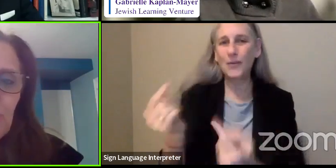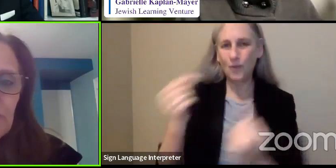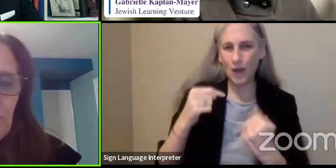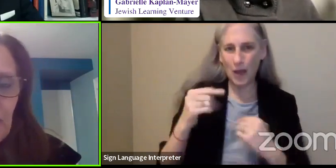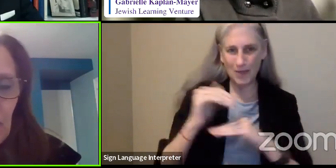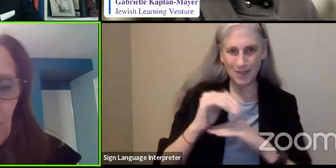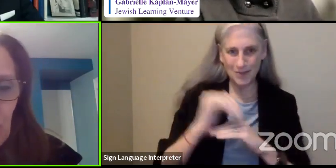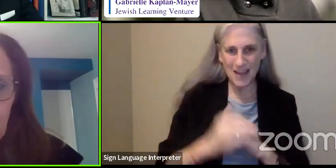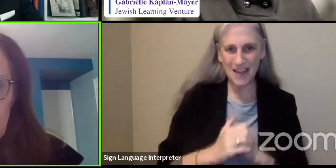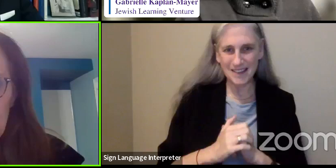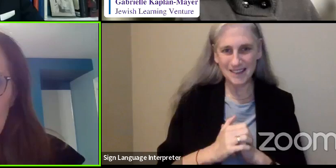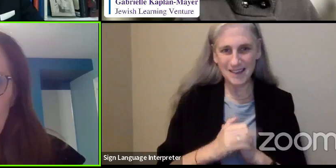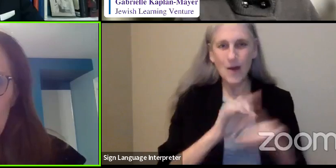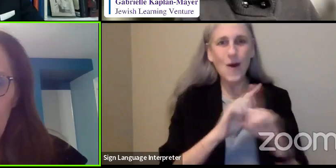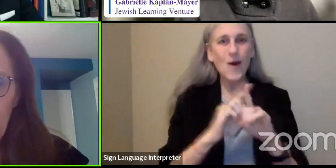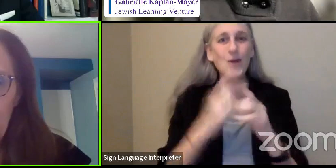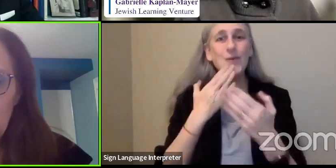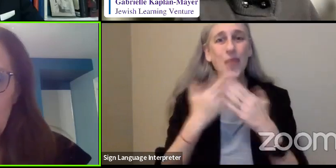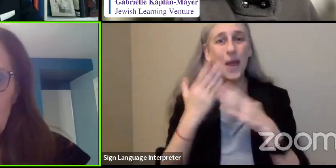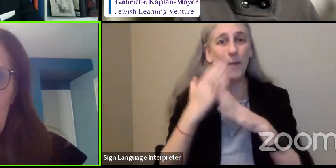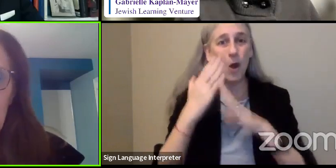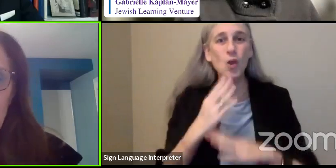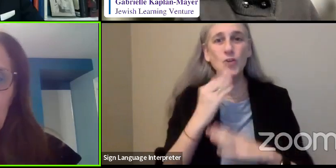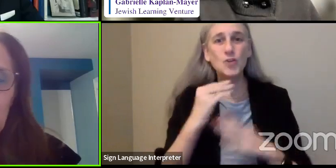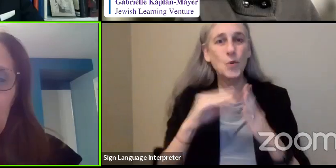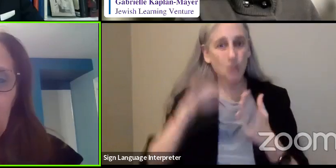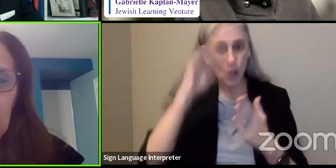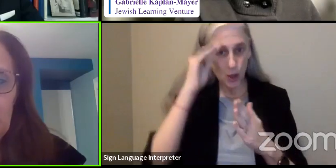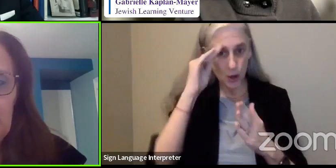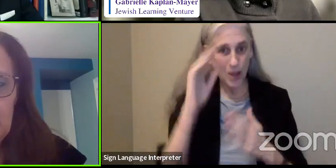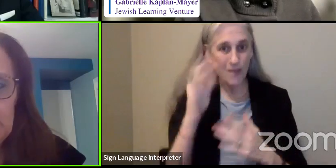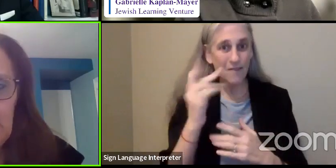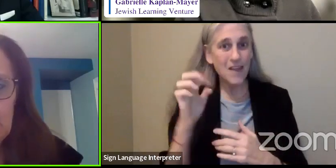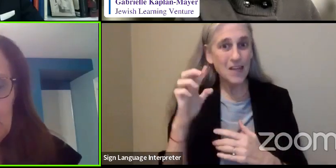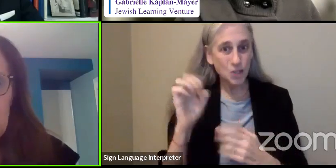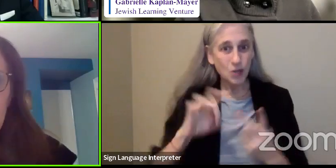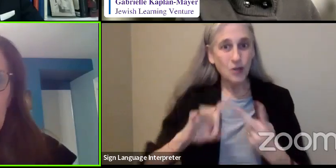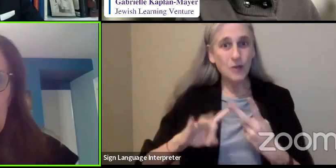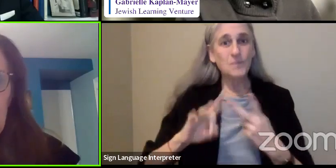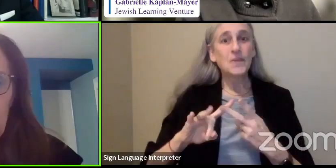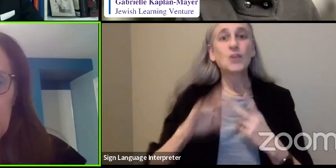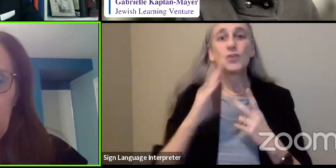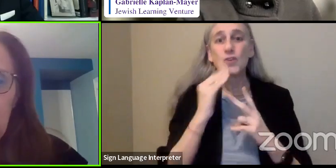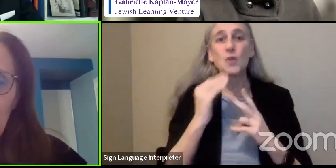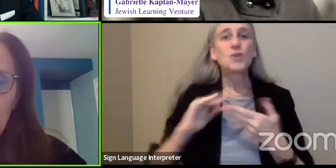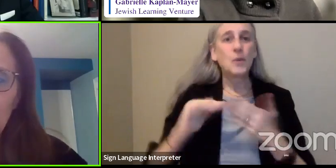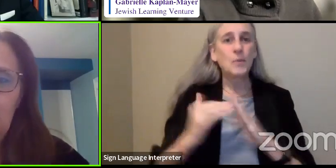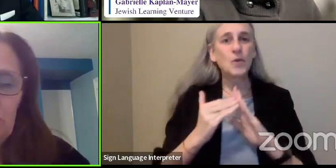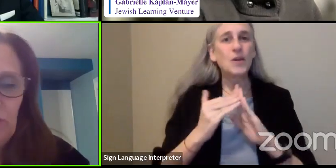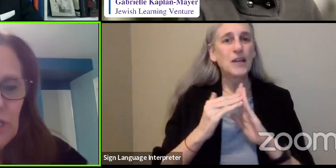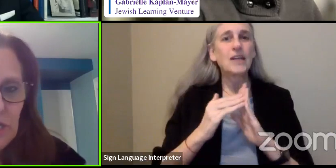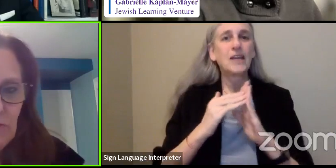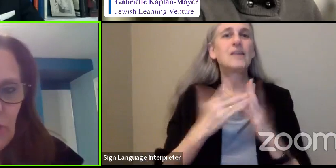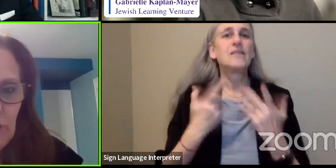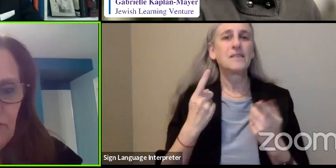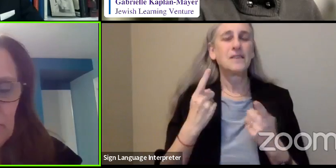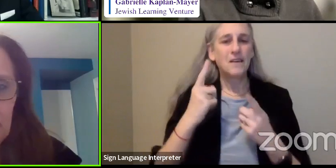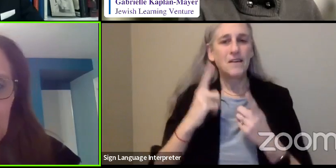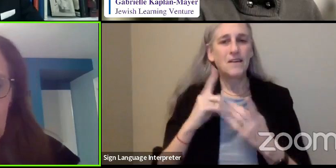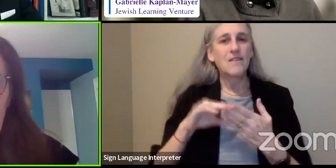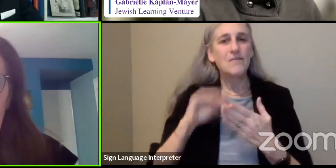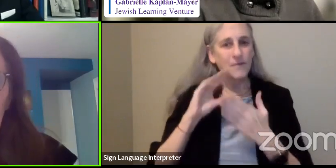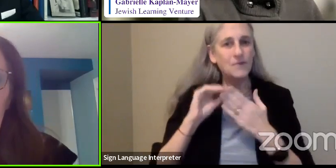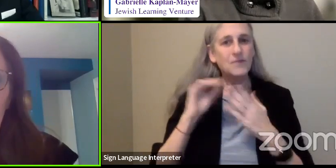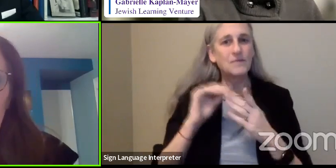also like to thank our partners, Jewish Learning Venture and the Jewish Community Relations Council, JCRC of the Jewish Federation of Greater